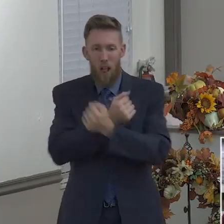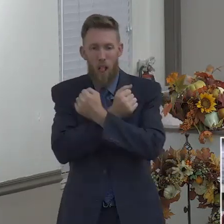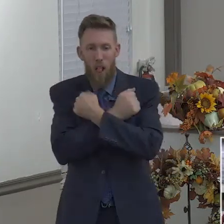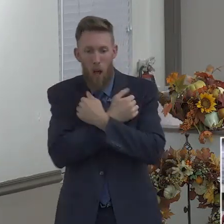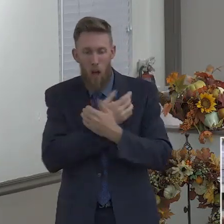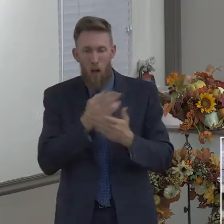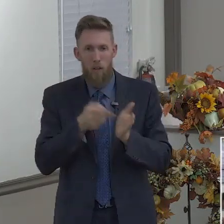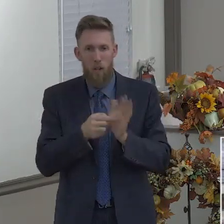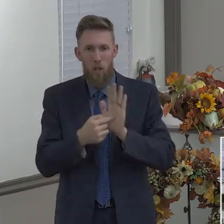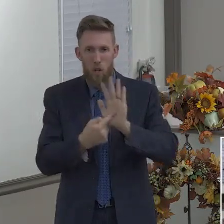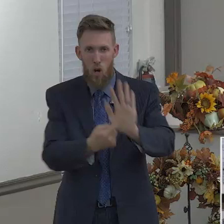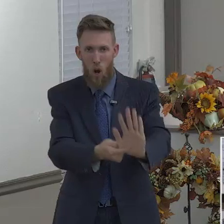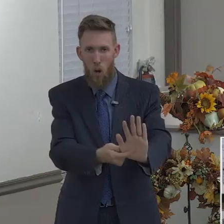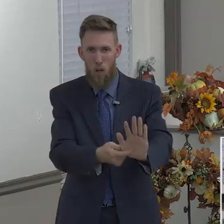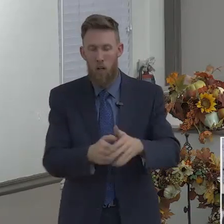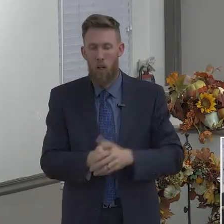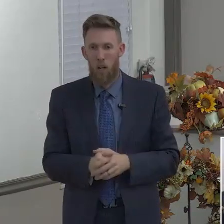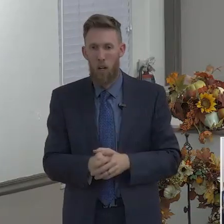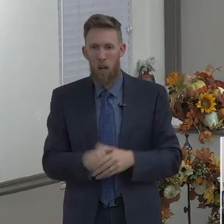Christian, how do you love people tonight?